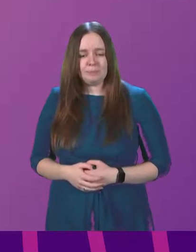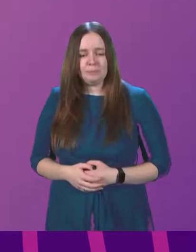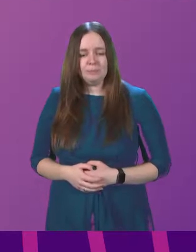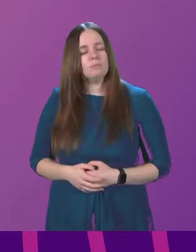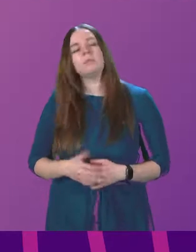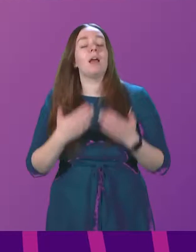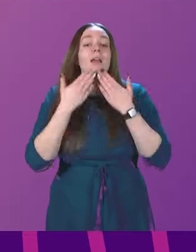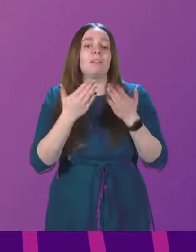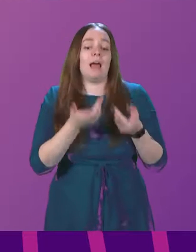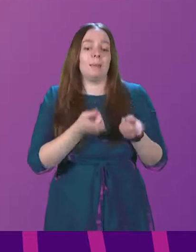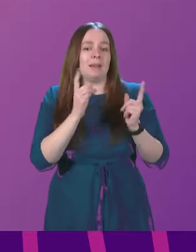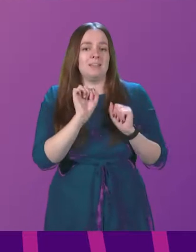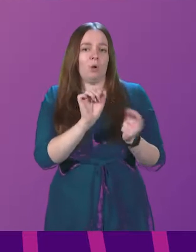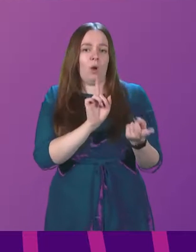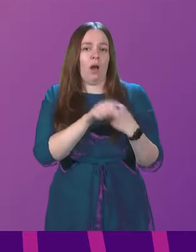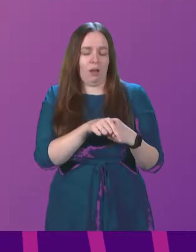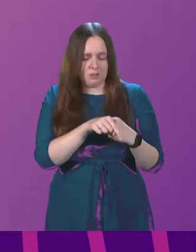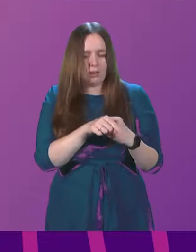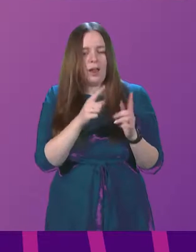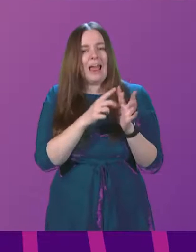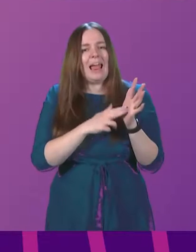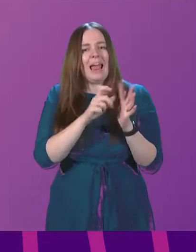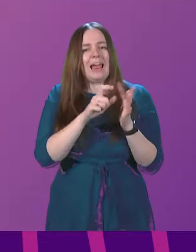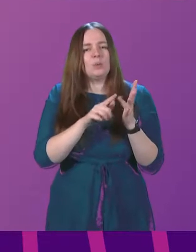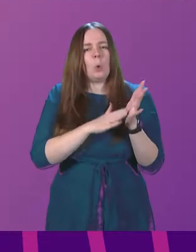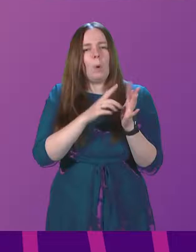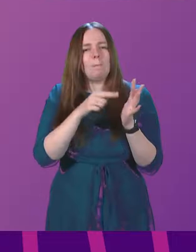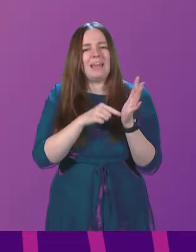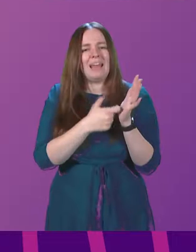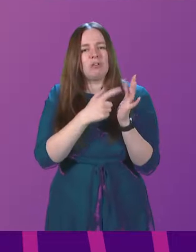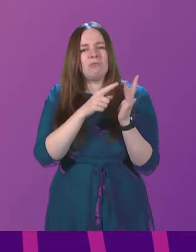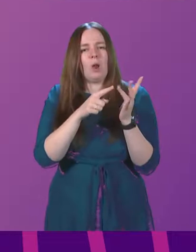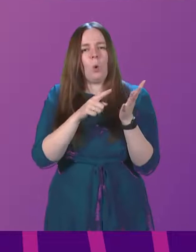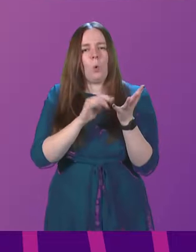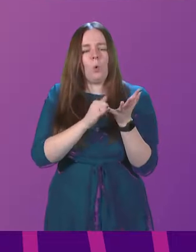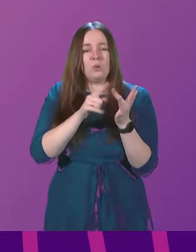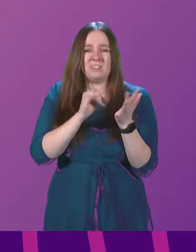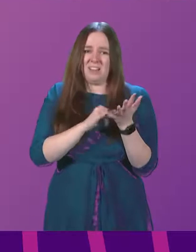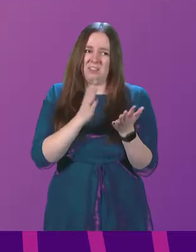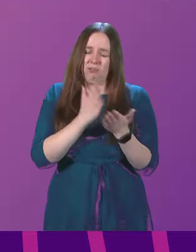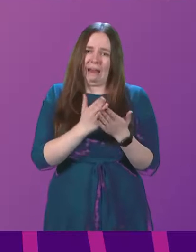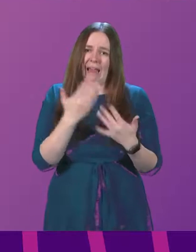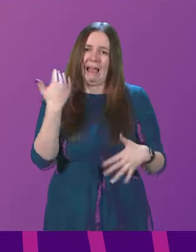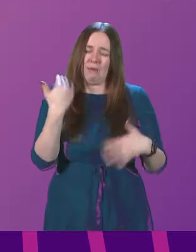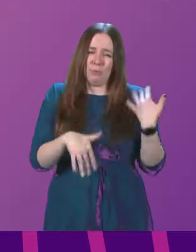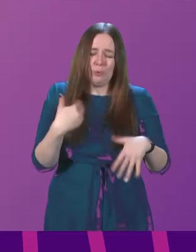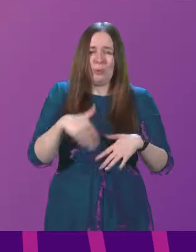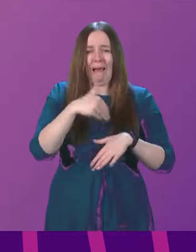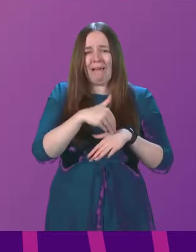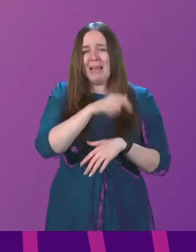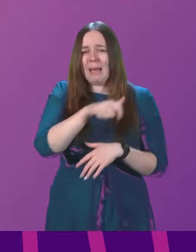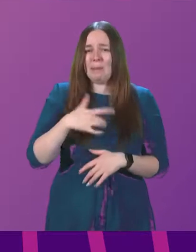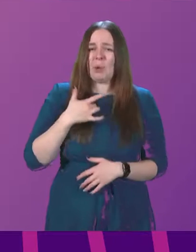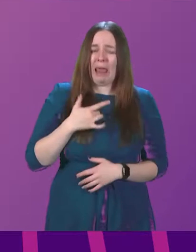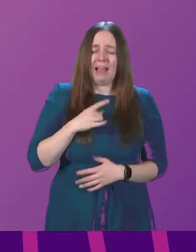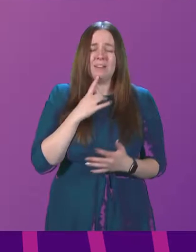I thank the Minister for that answer. Endometriosis, as the Minister is well aware, is wrecking people's lives right now. Not only is this